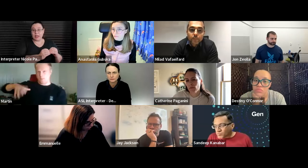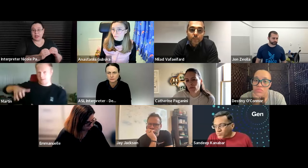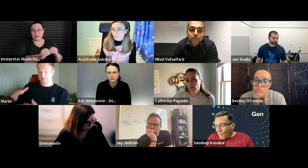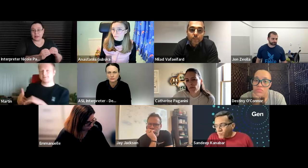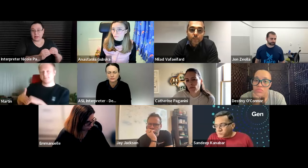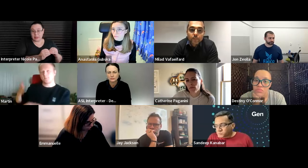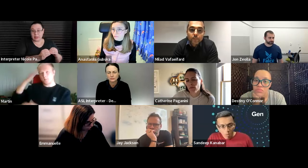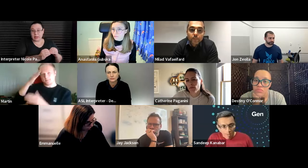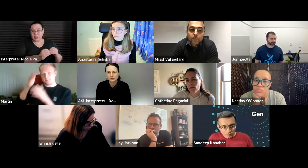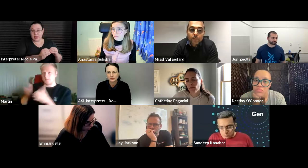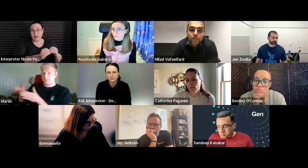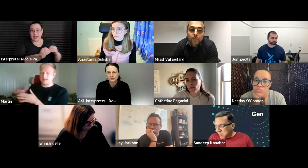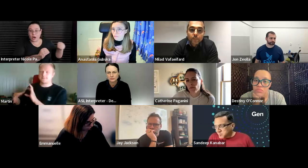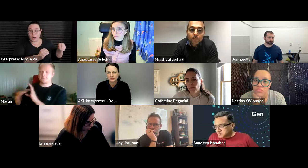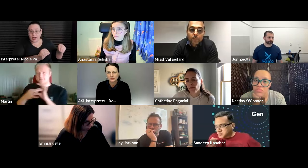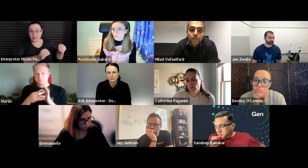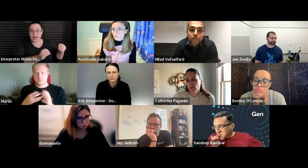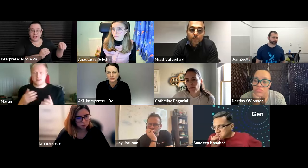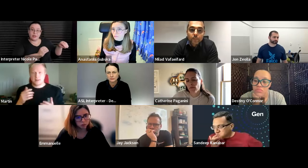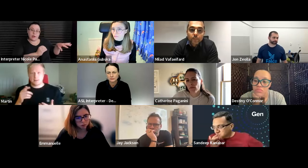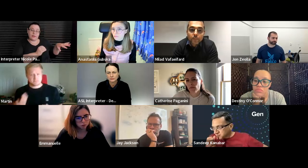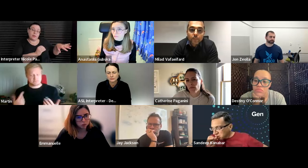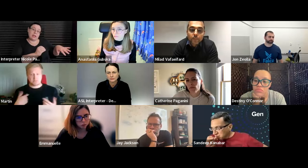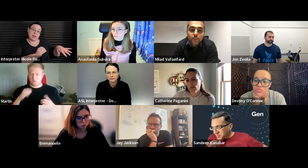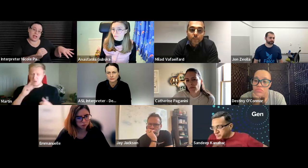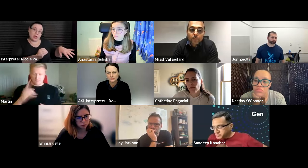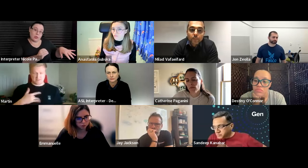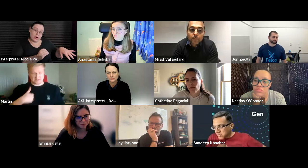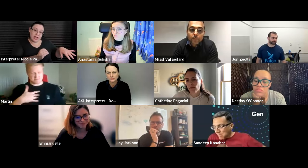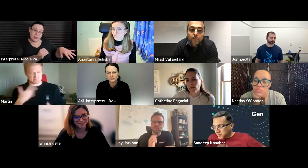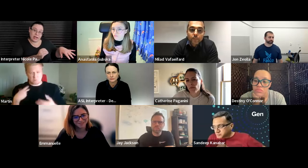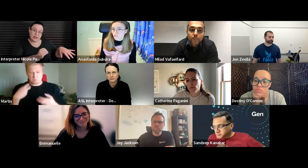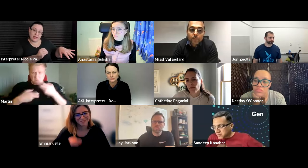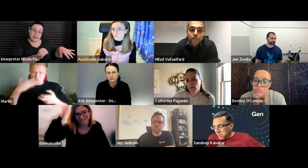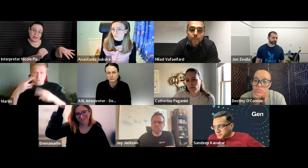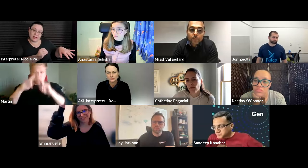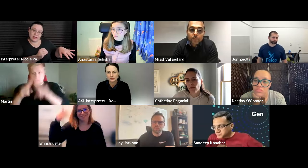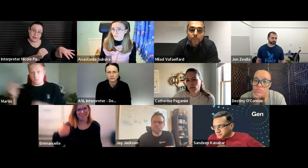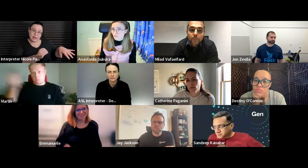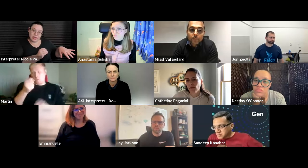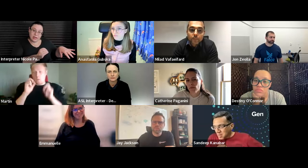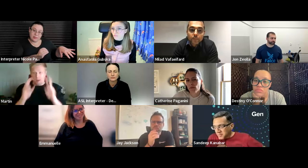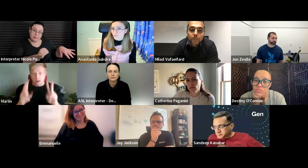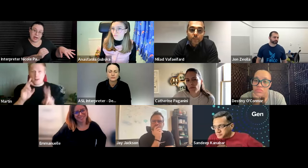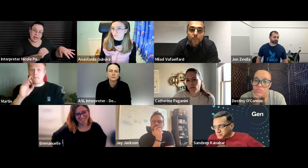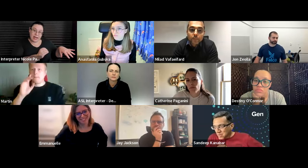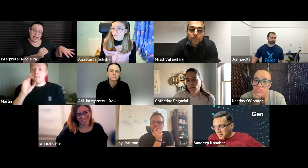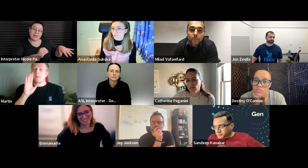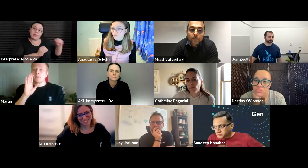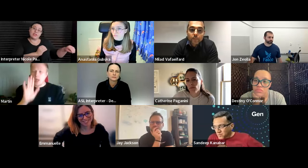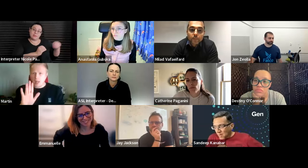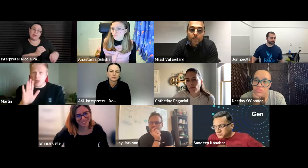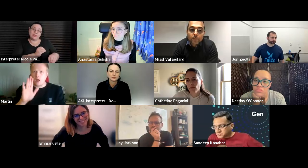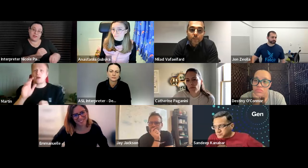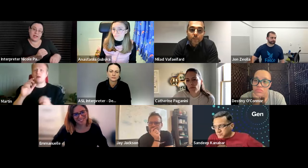so in our country i do know a few people i can coordinate with but